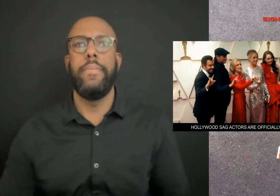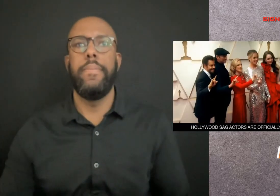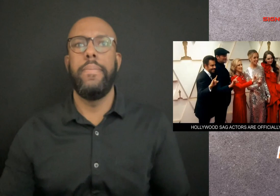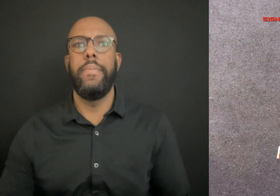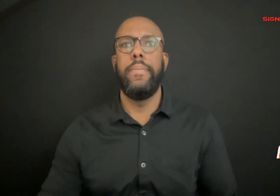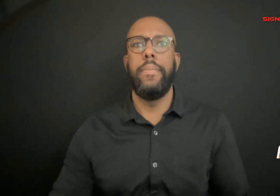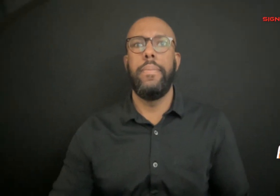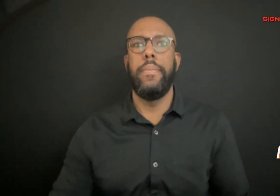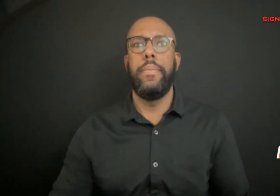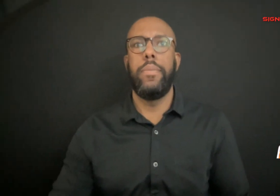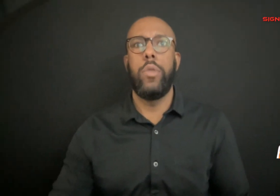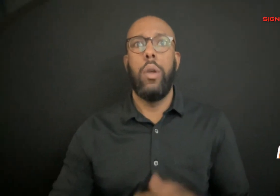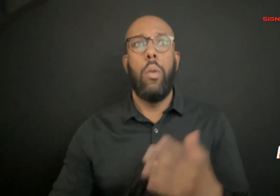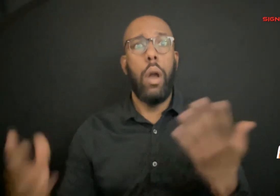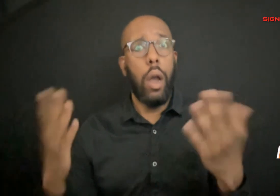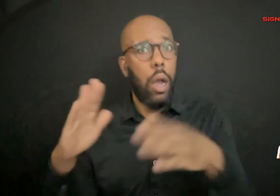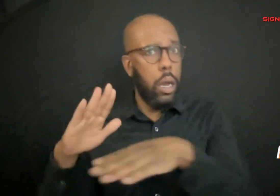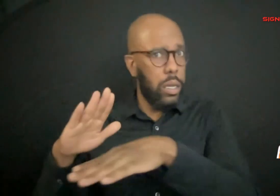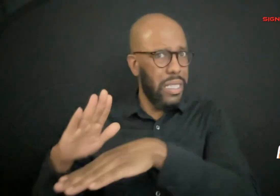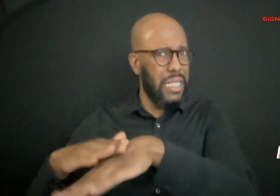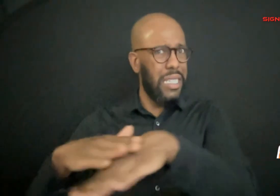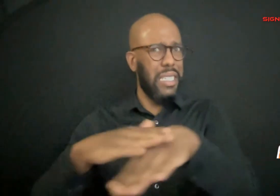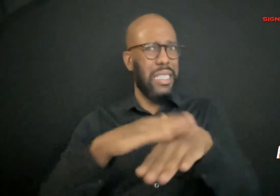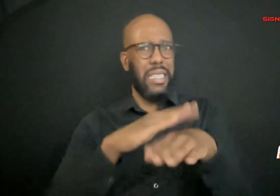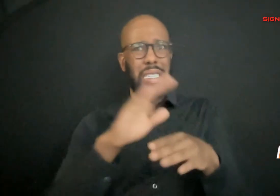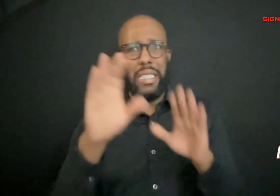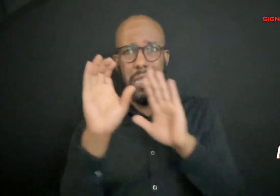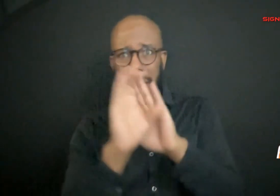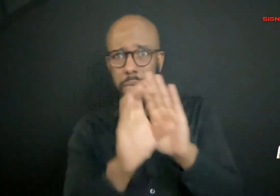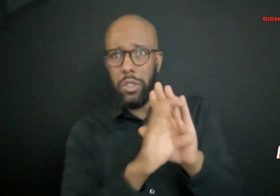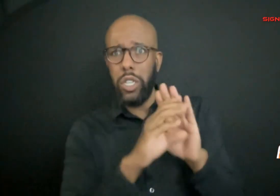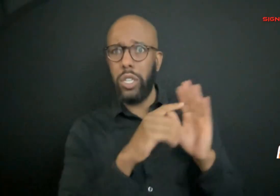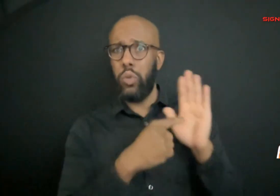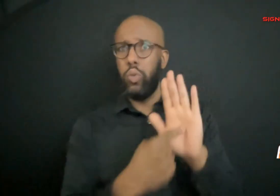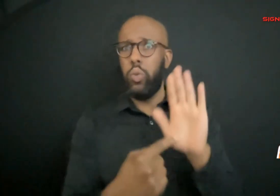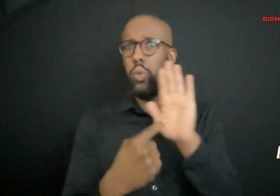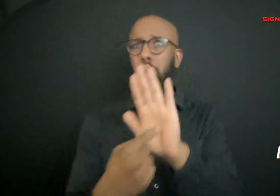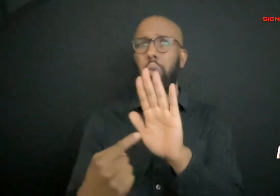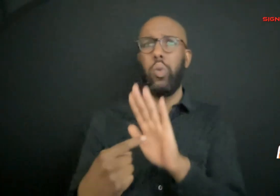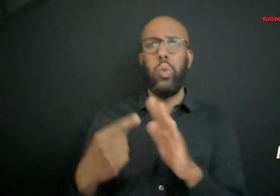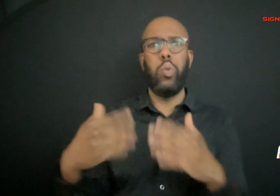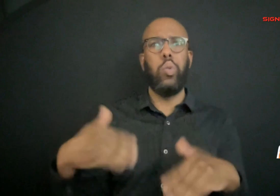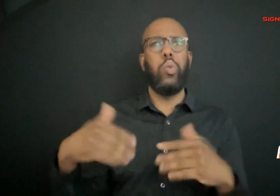We want to warn you the images in this story are graphic and may be disturbing to some viewers.